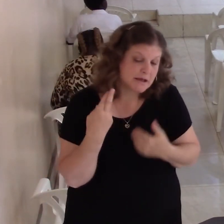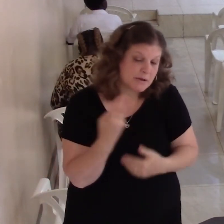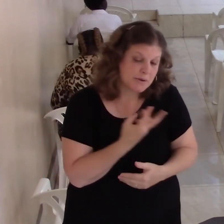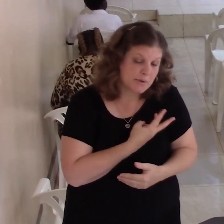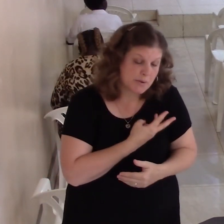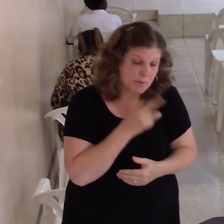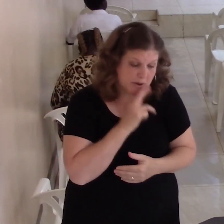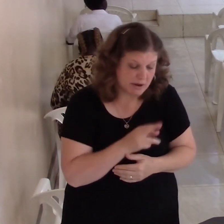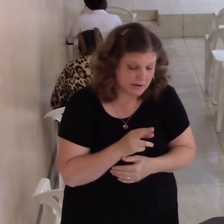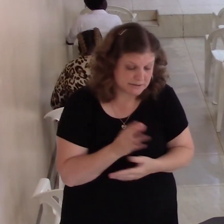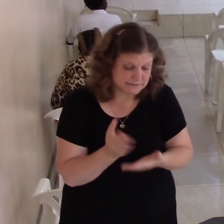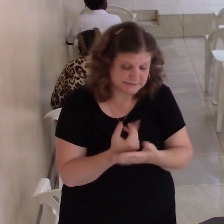How do you think God feels?